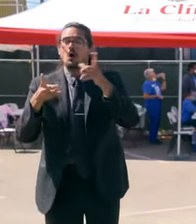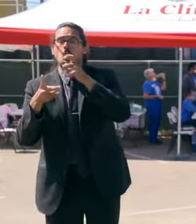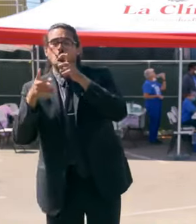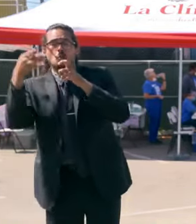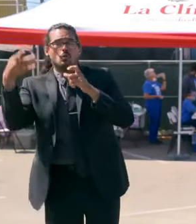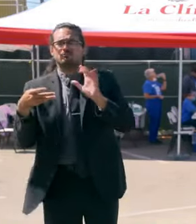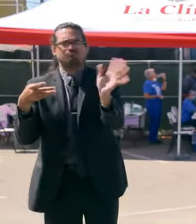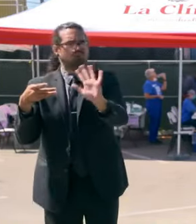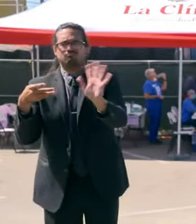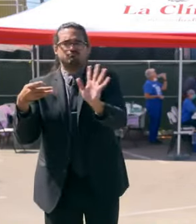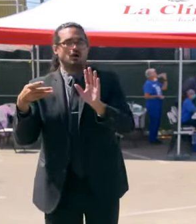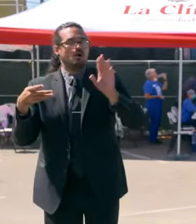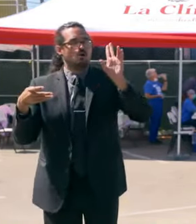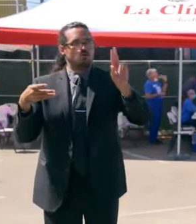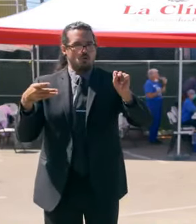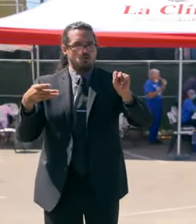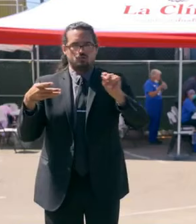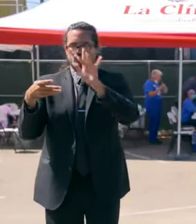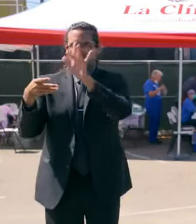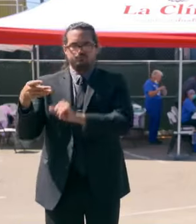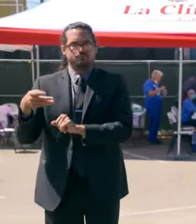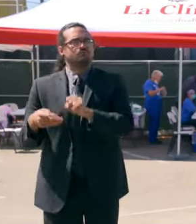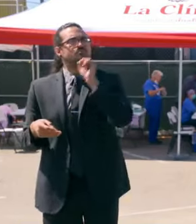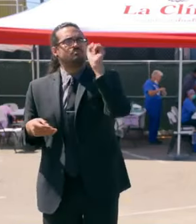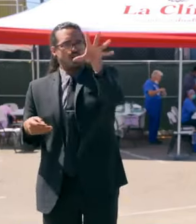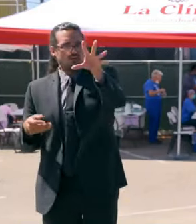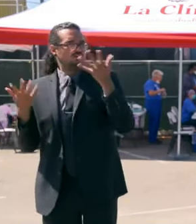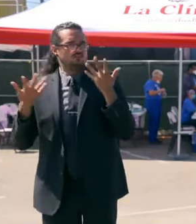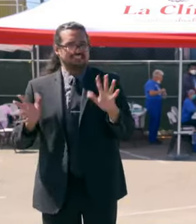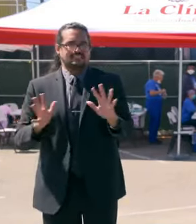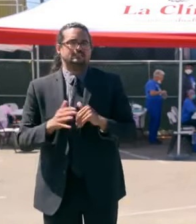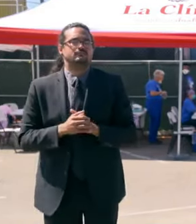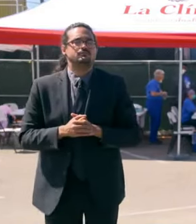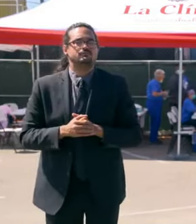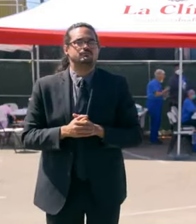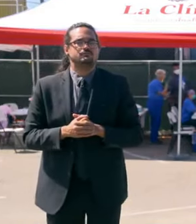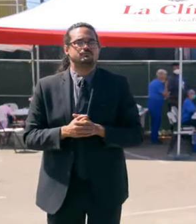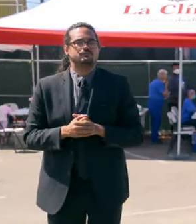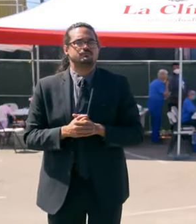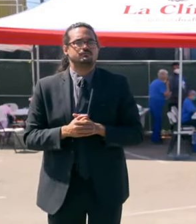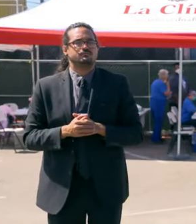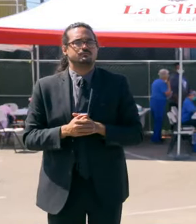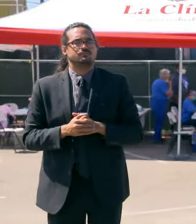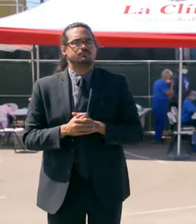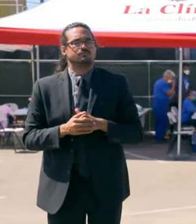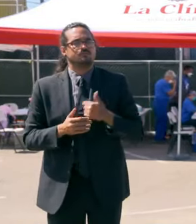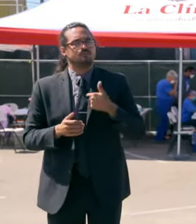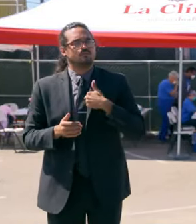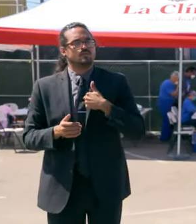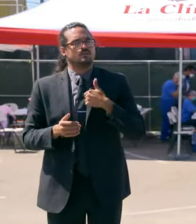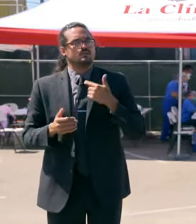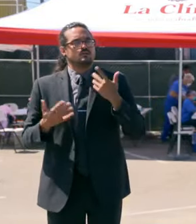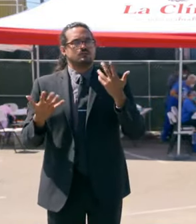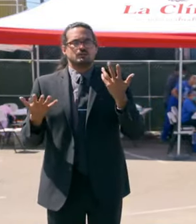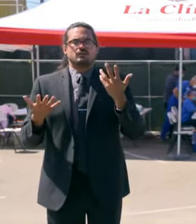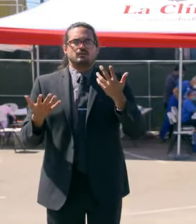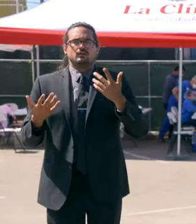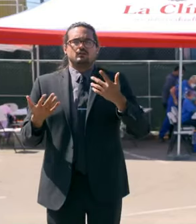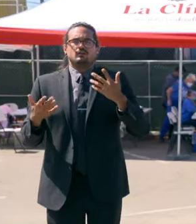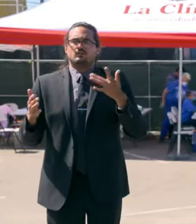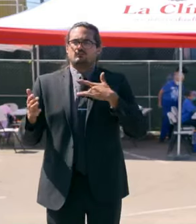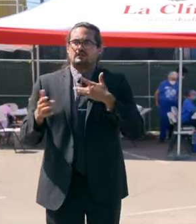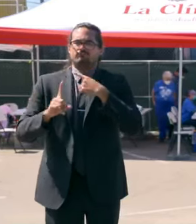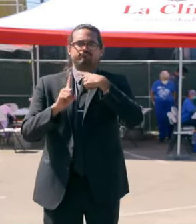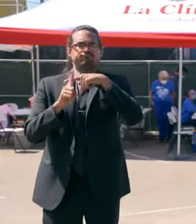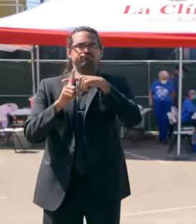asked. Simple no vote. Turn that ballot in. And I'm very encouraged to your question about some of the early voting. People are very active,